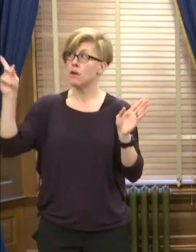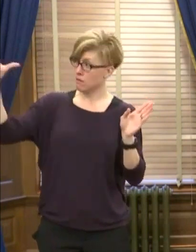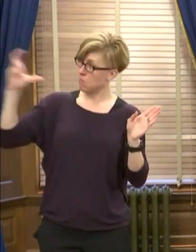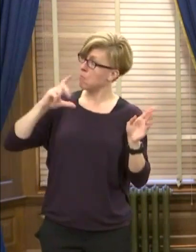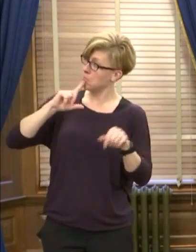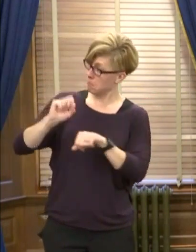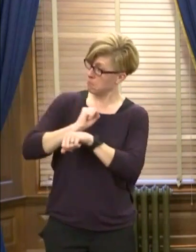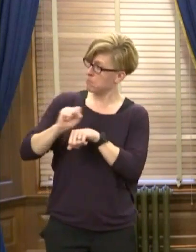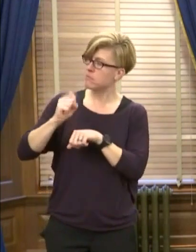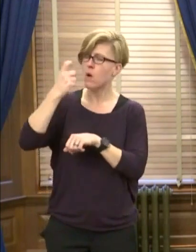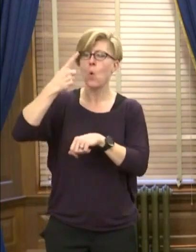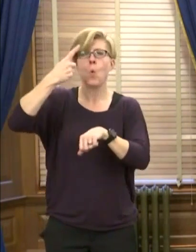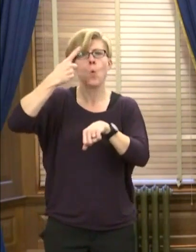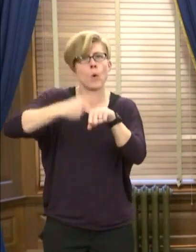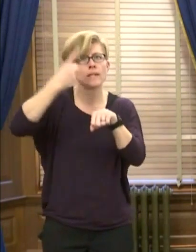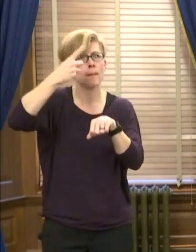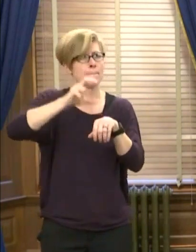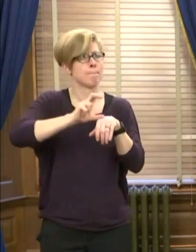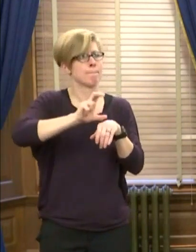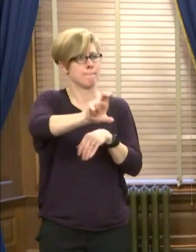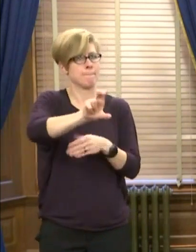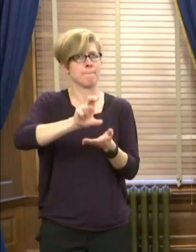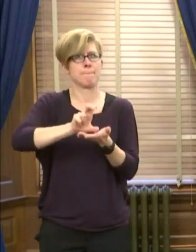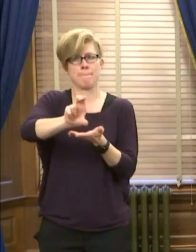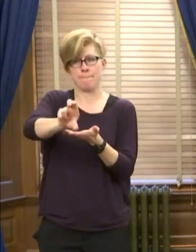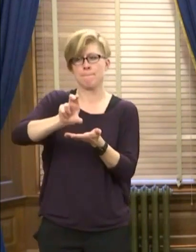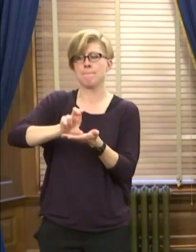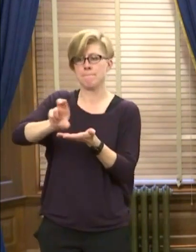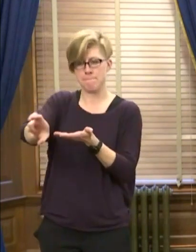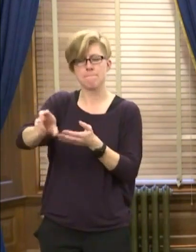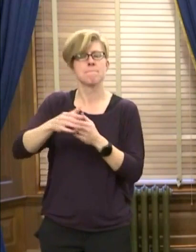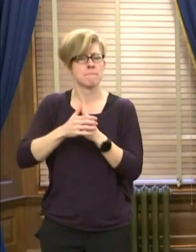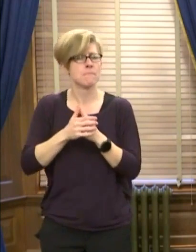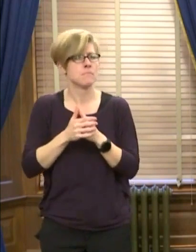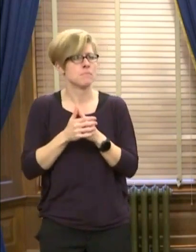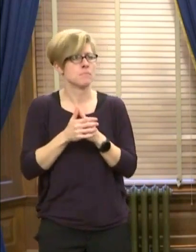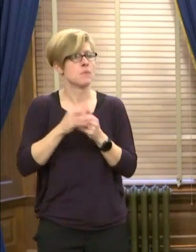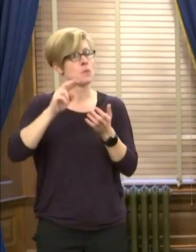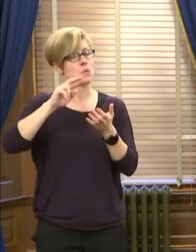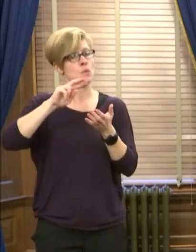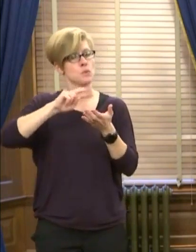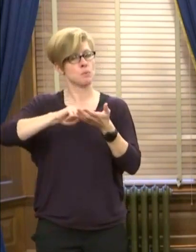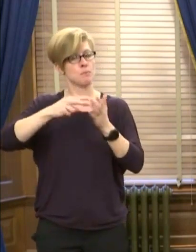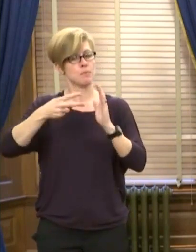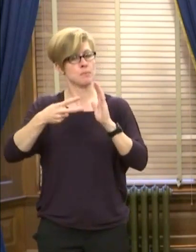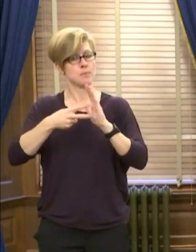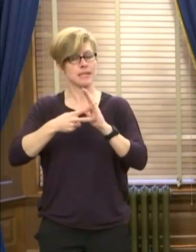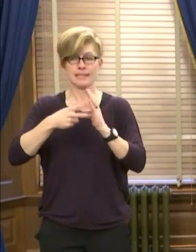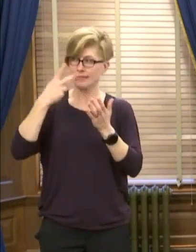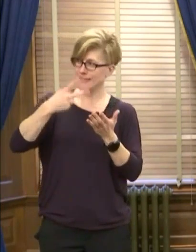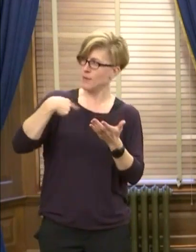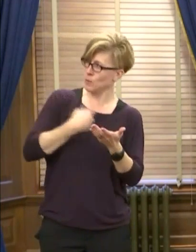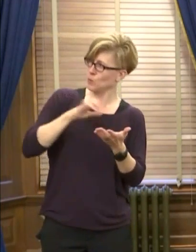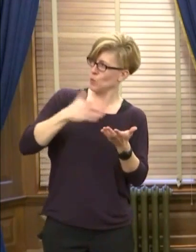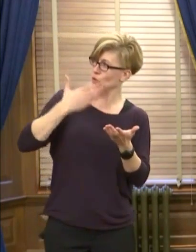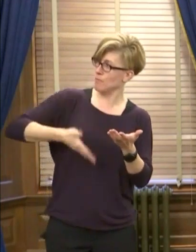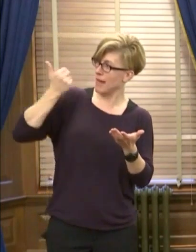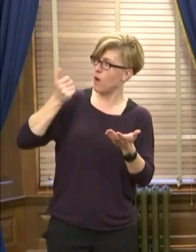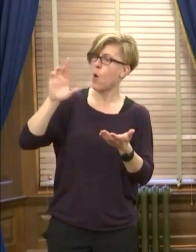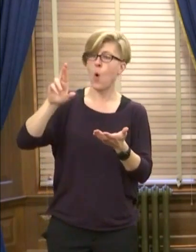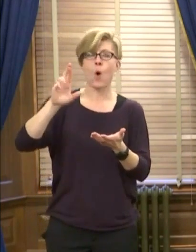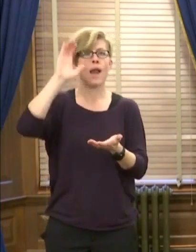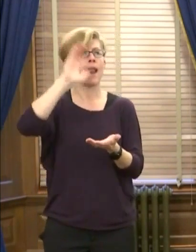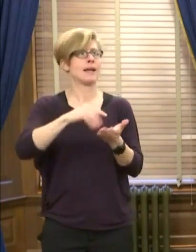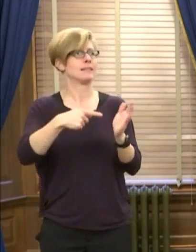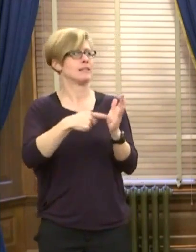one-time expenditures that will leave us better, you know, give us something to show for our money or get us out of debt.